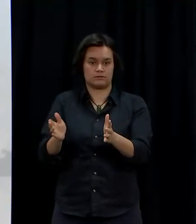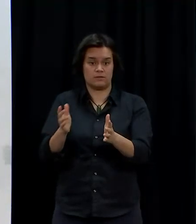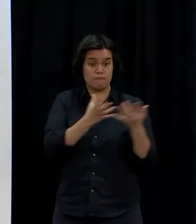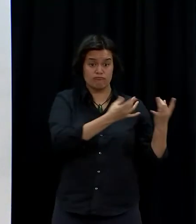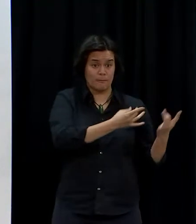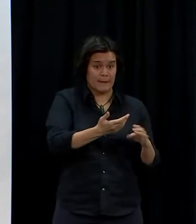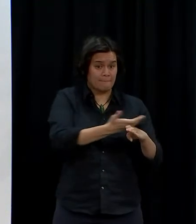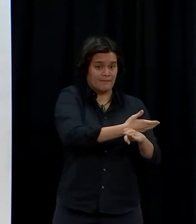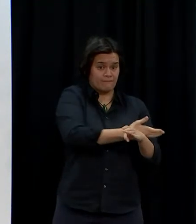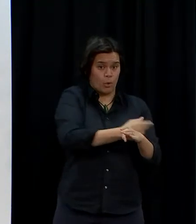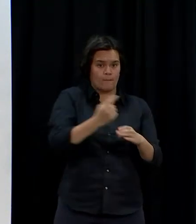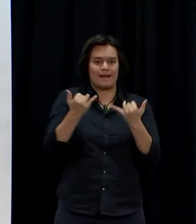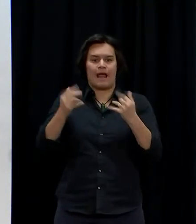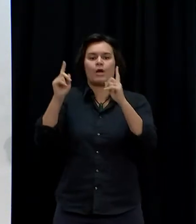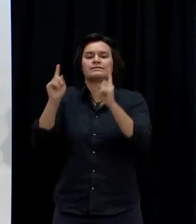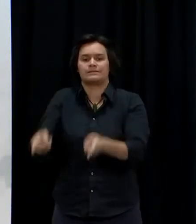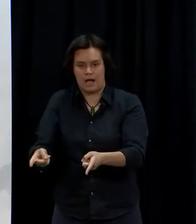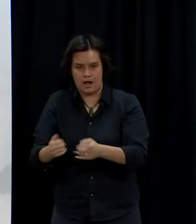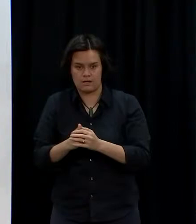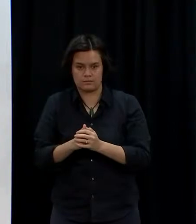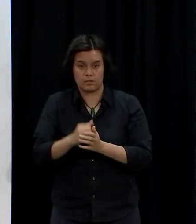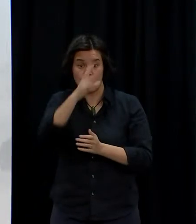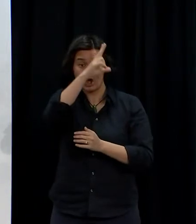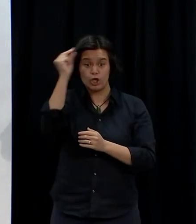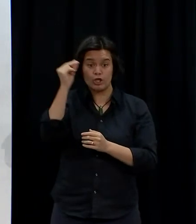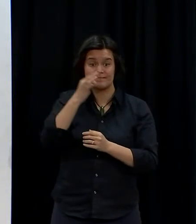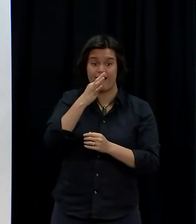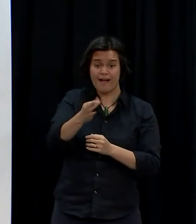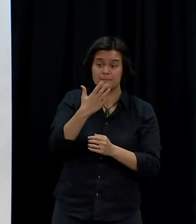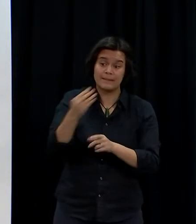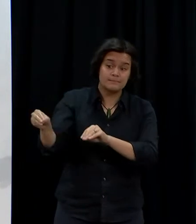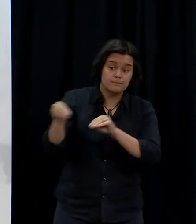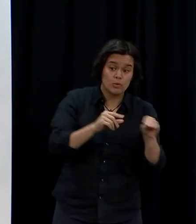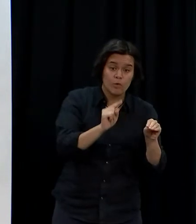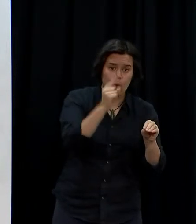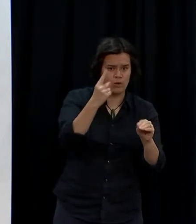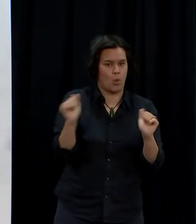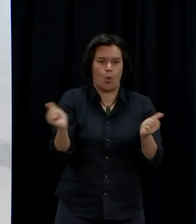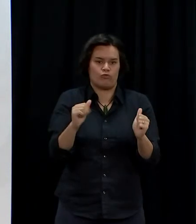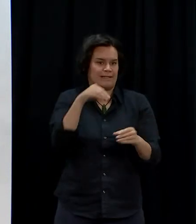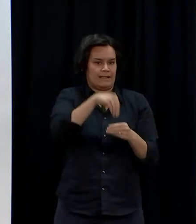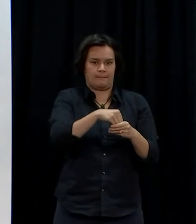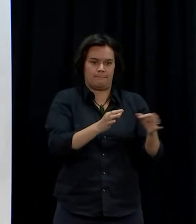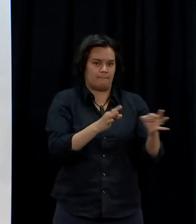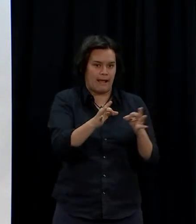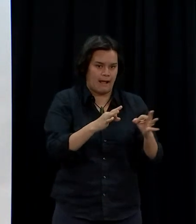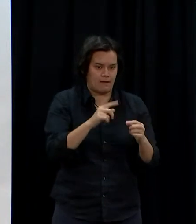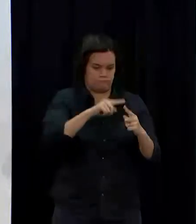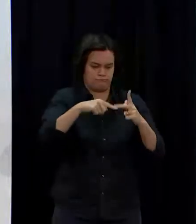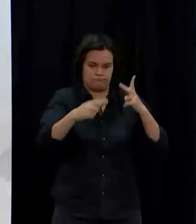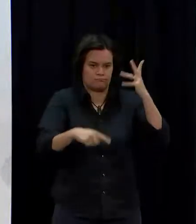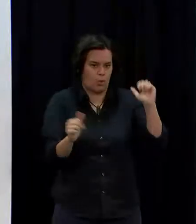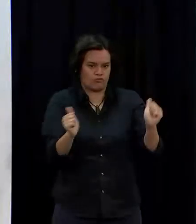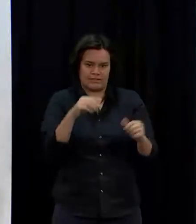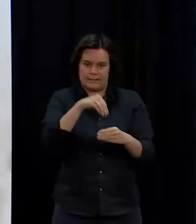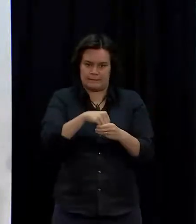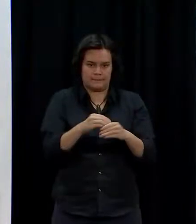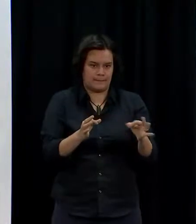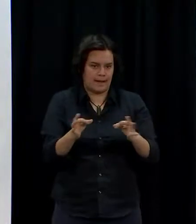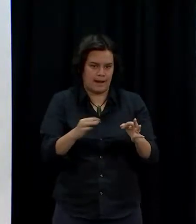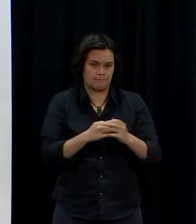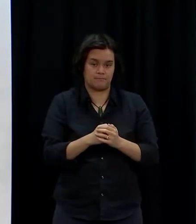from outside of the region as and where needed standing up extra quarantine facilities given the large number of cases and so on. Prime Minister